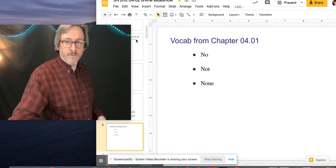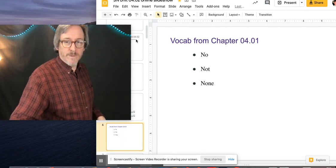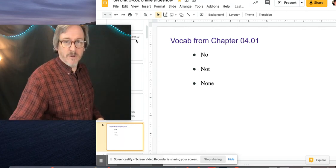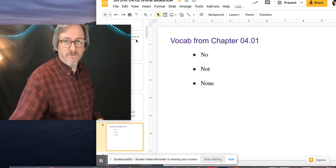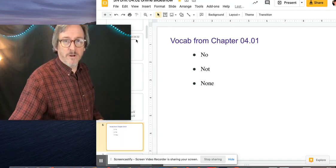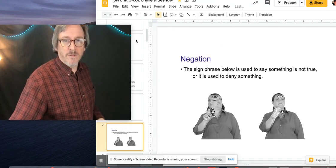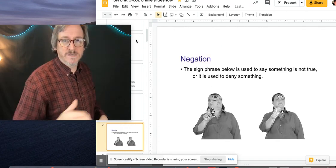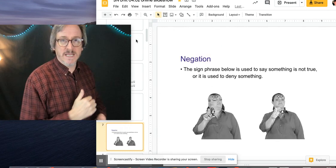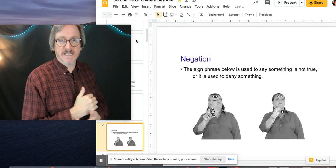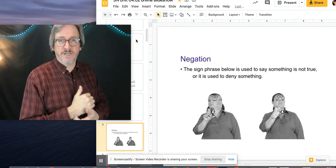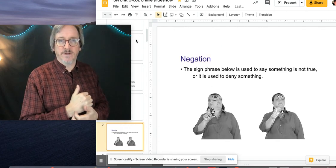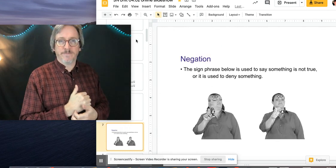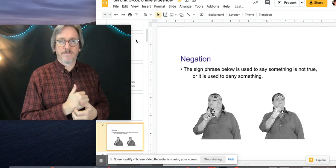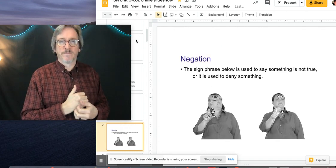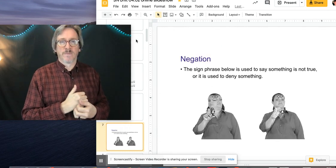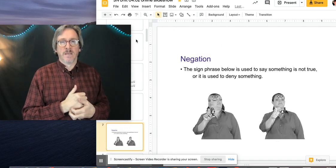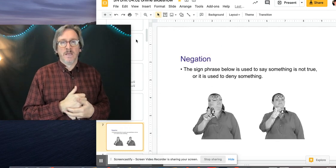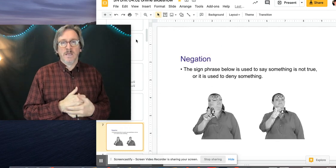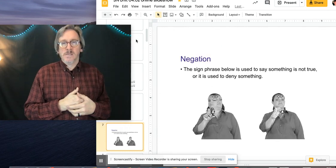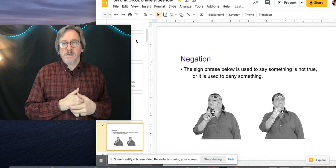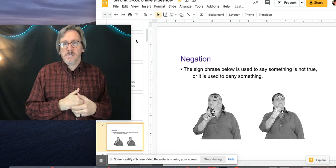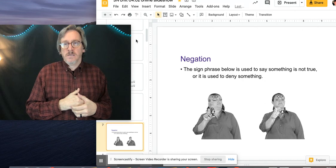Again, we went over all those in the last unit.